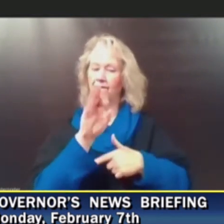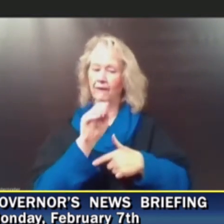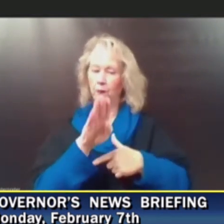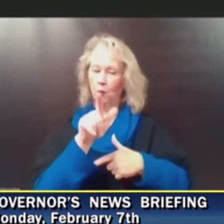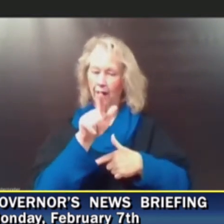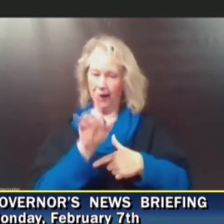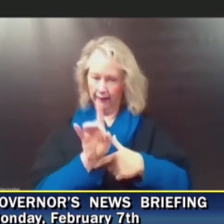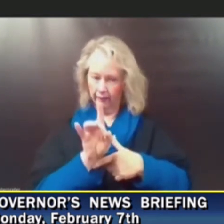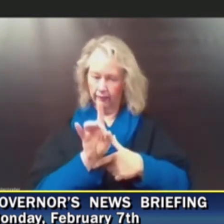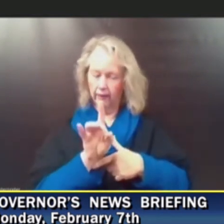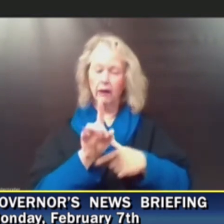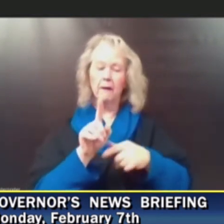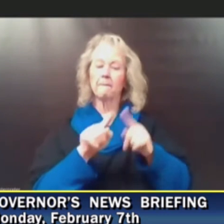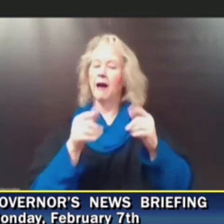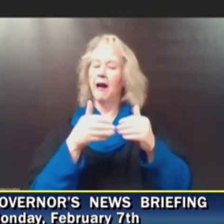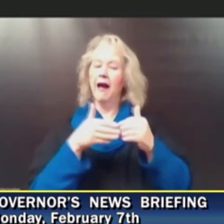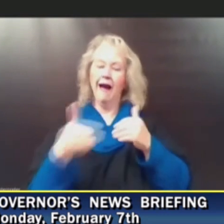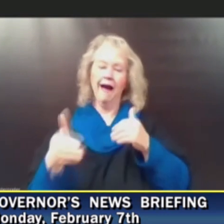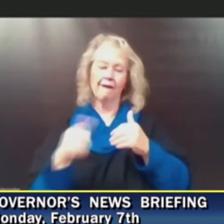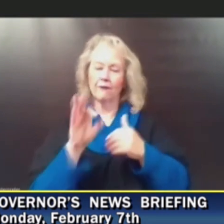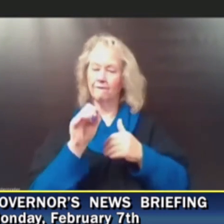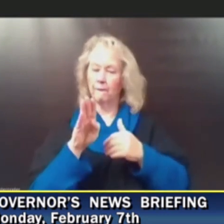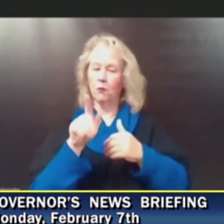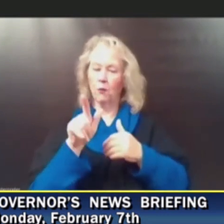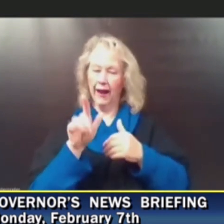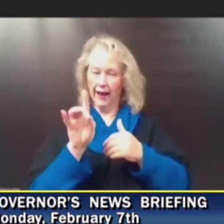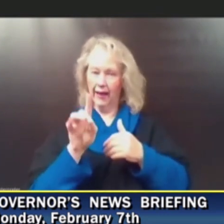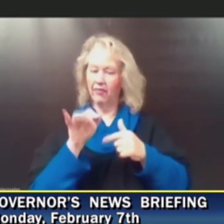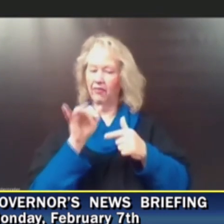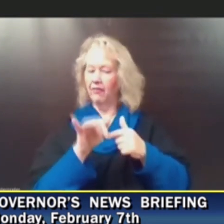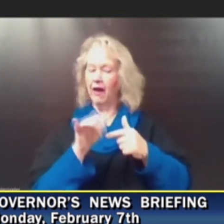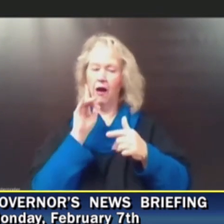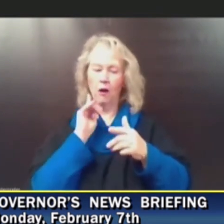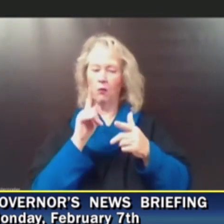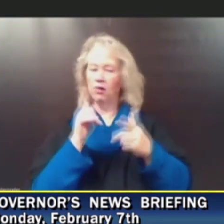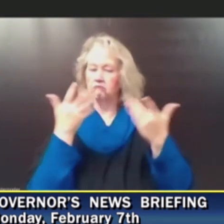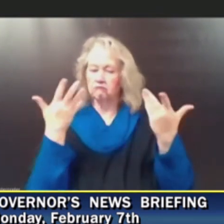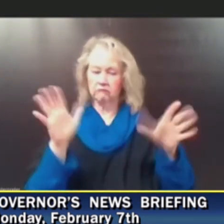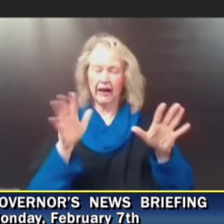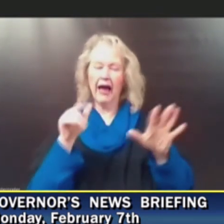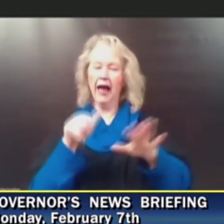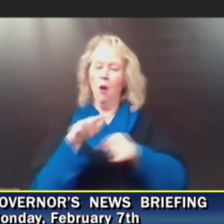that date, that's going to expire and it's going to be local discretion.